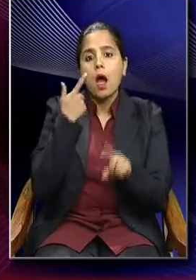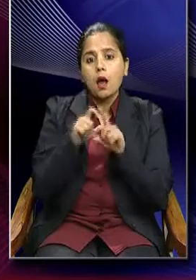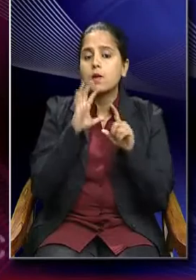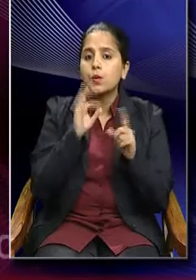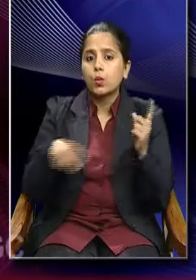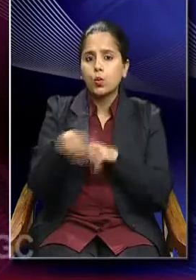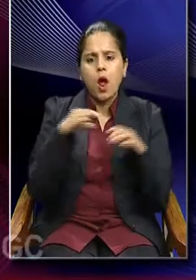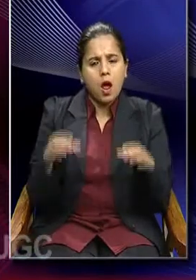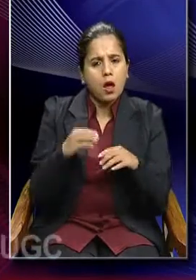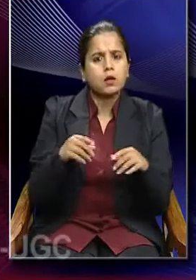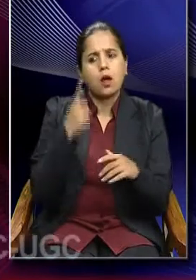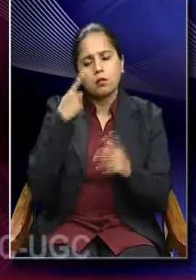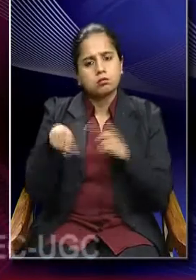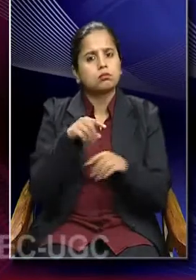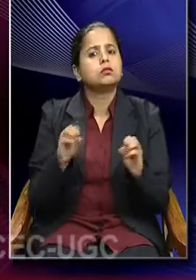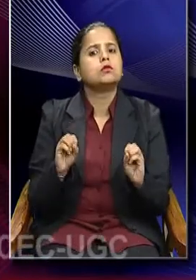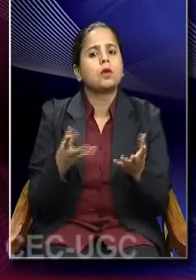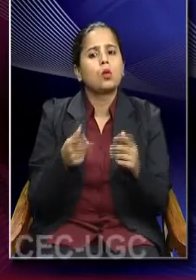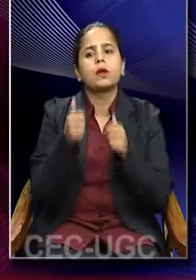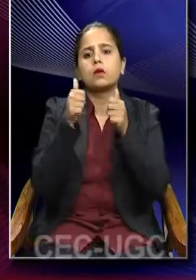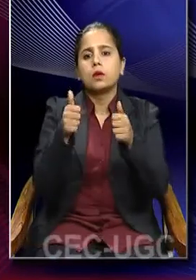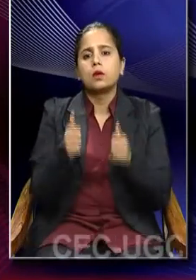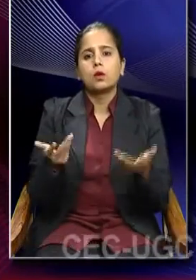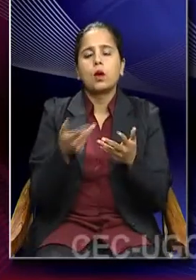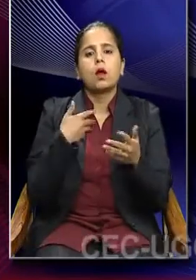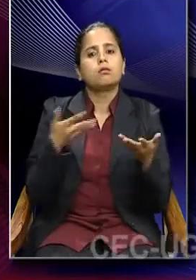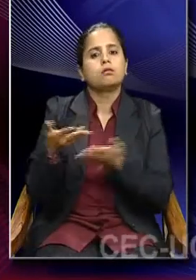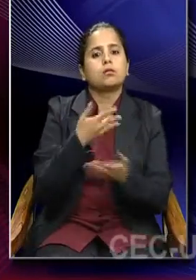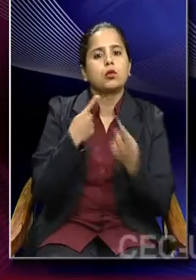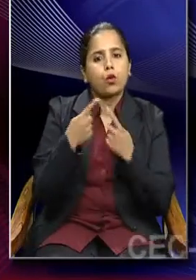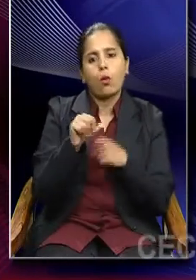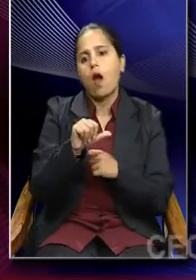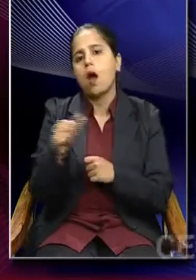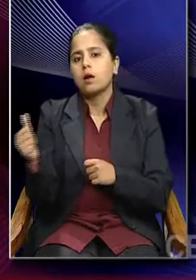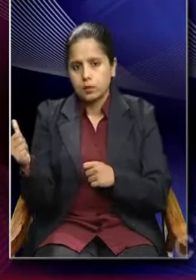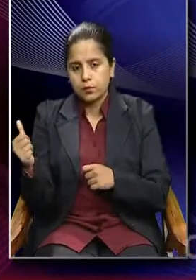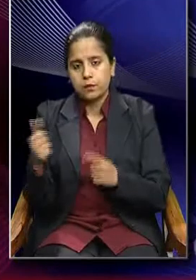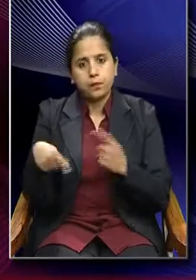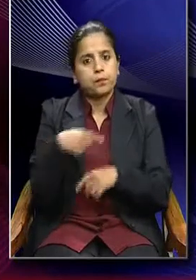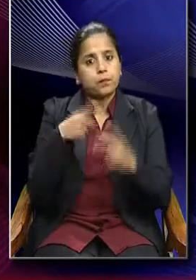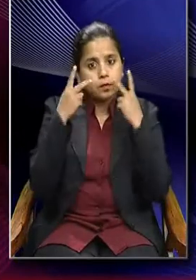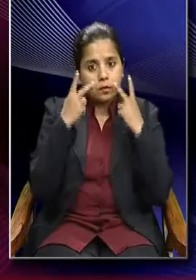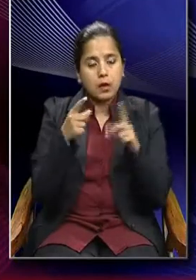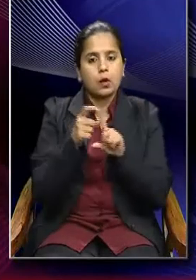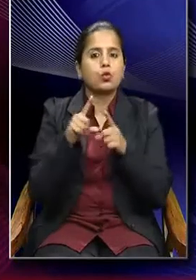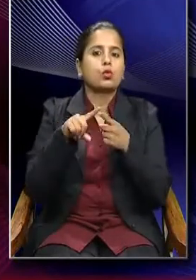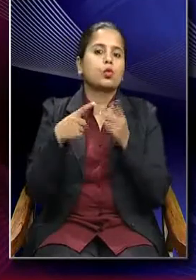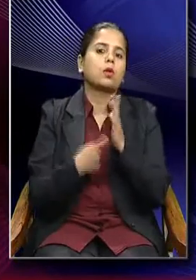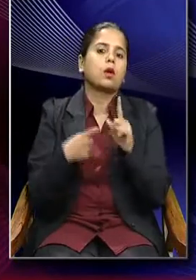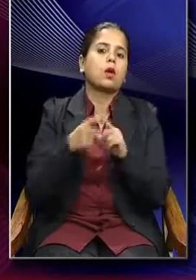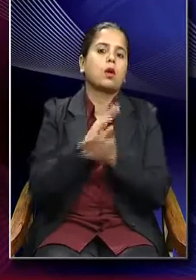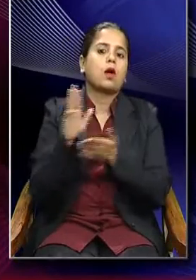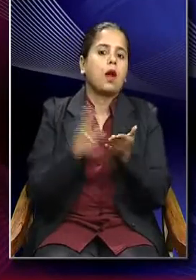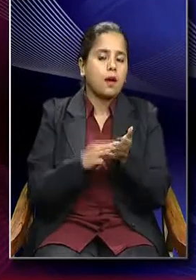arise as a result of our interaction with others. So, if we look into Durkheim in his study